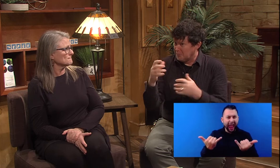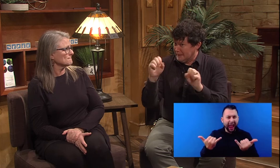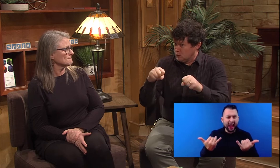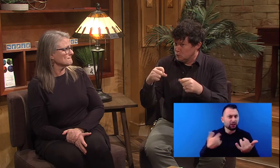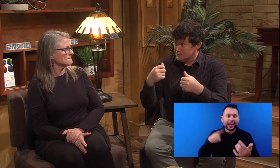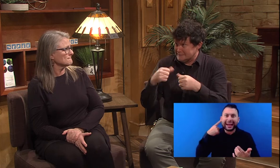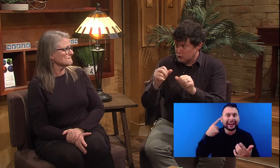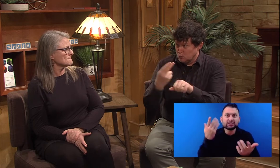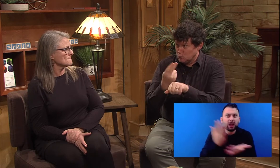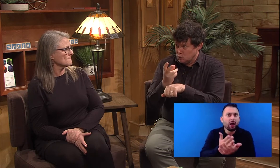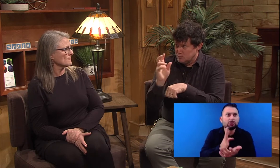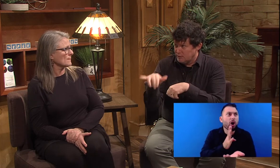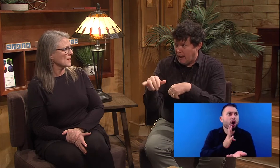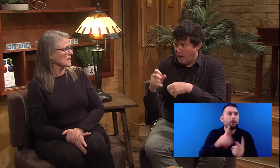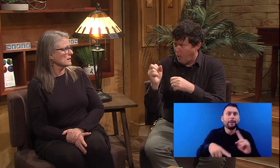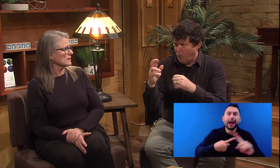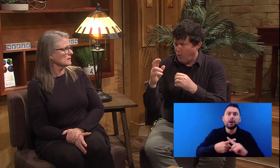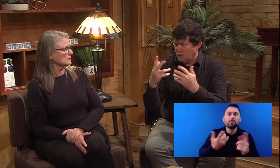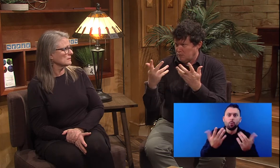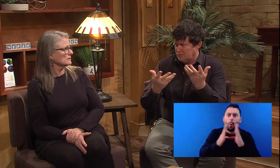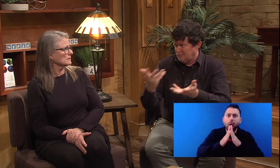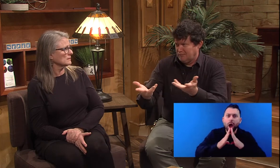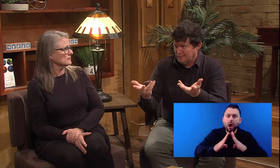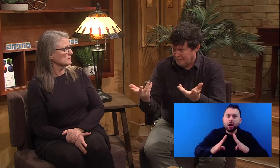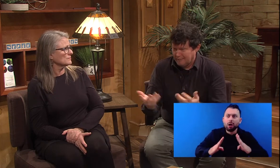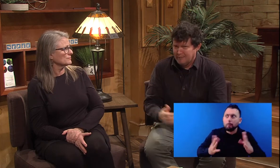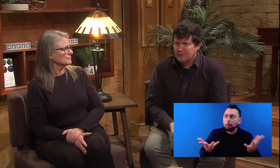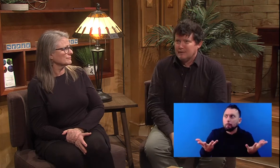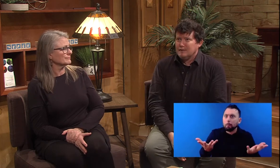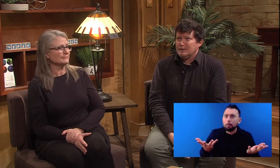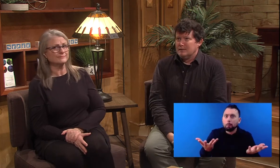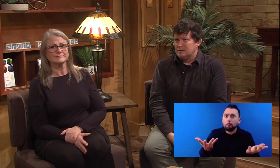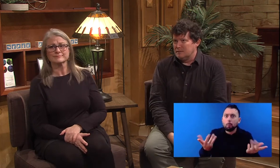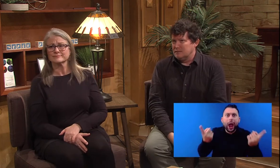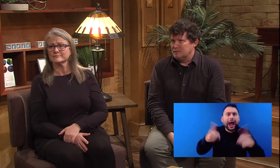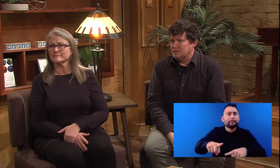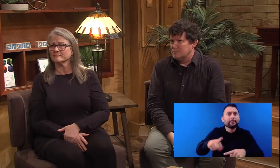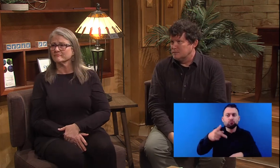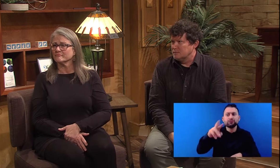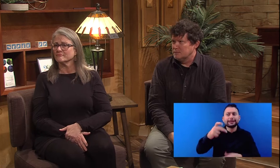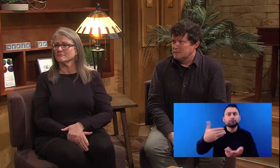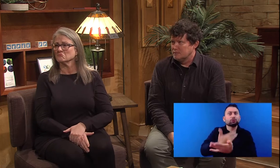I'm just wondering if the, that medication is still around and still used and still available.